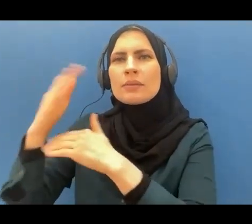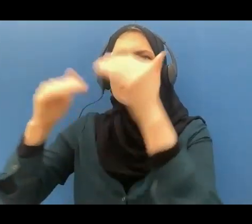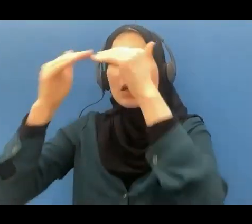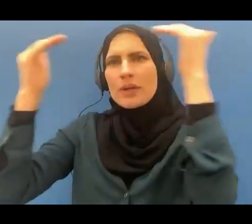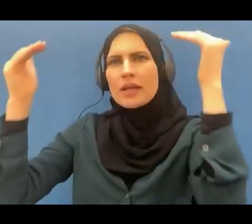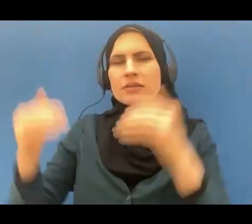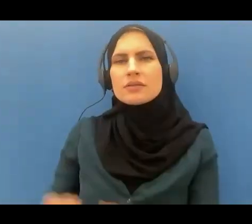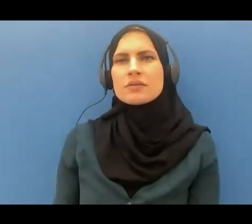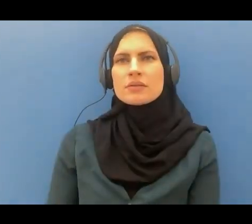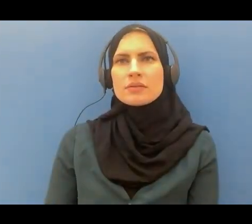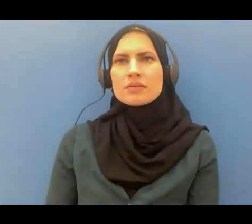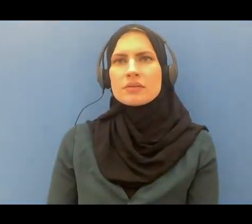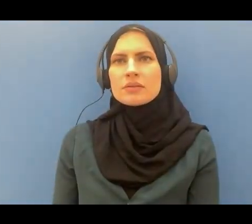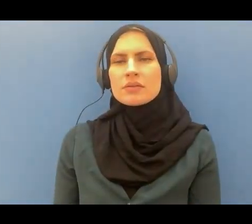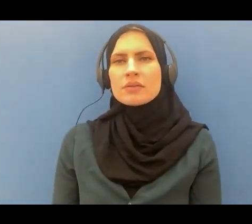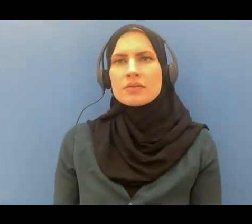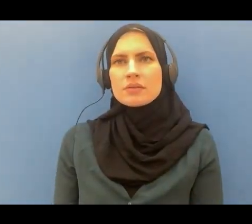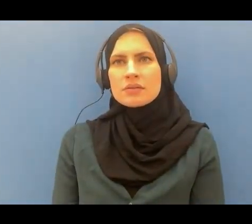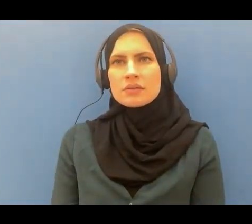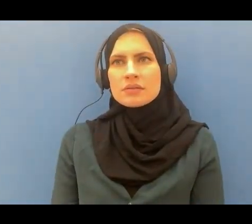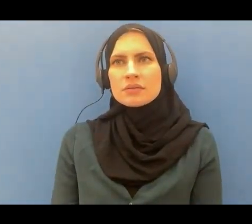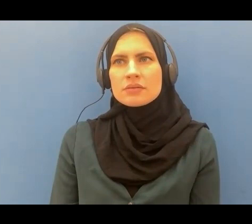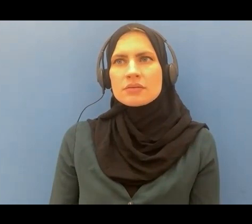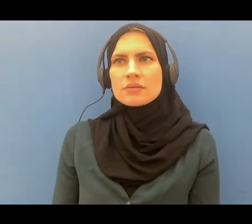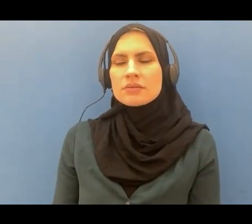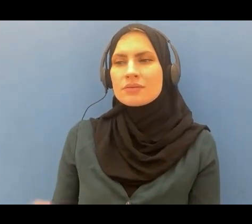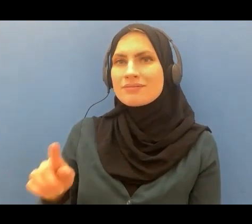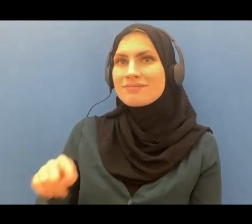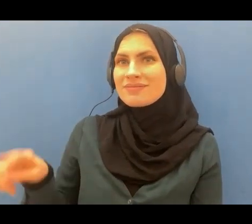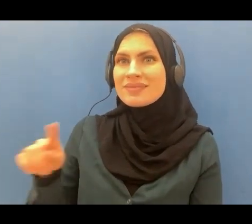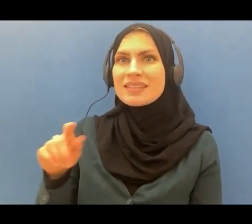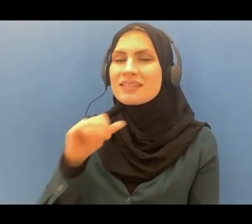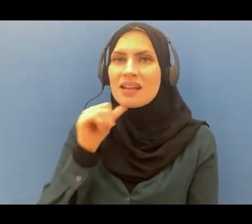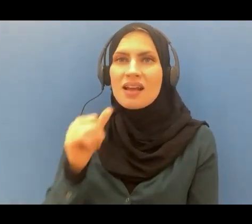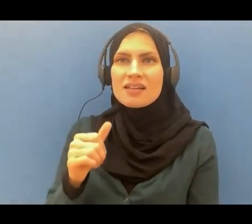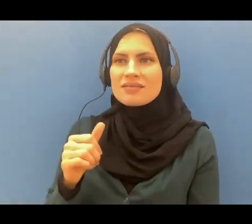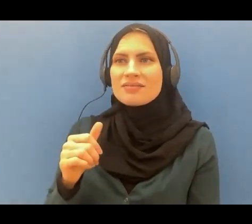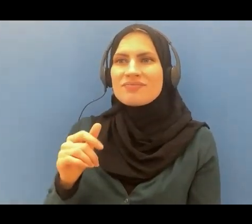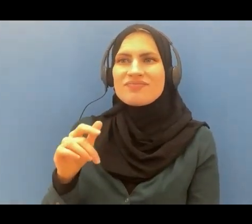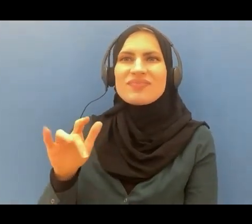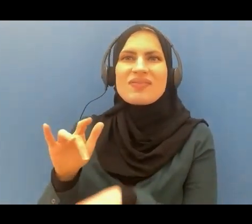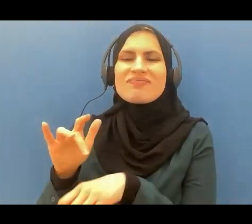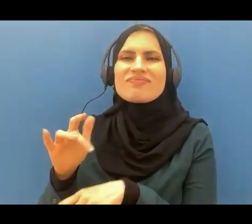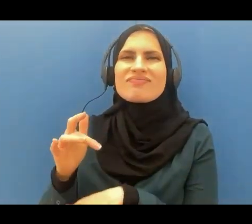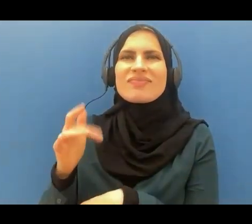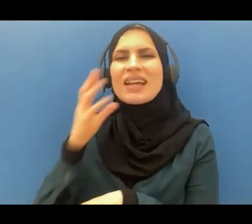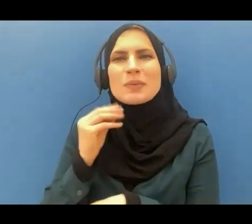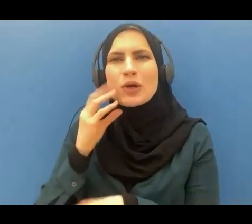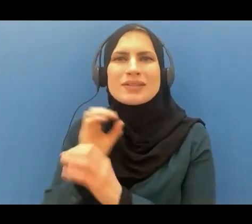and they will not be touched by anything bad nor shall they grieve